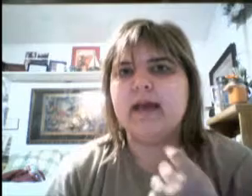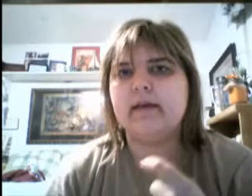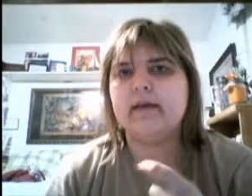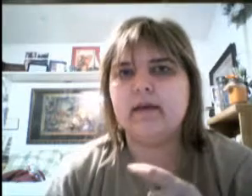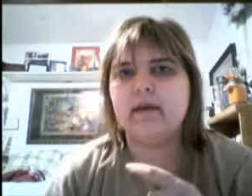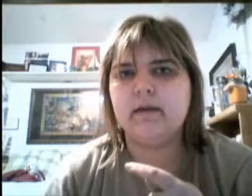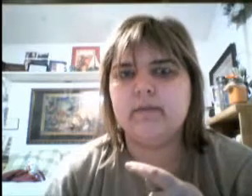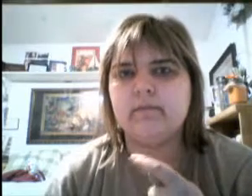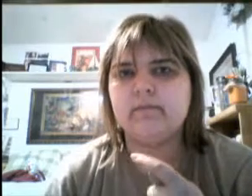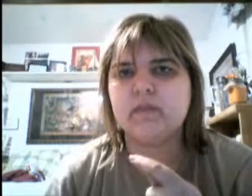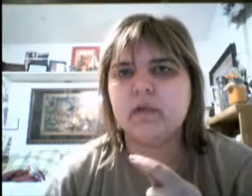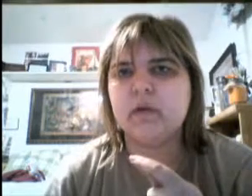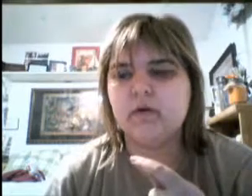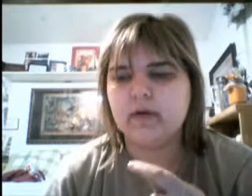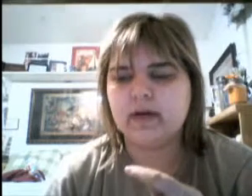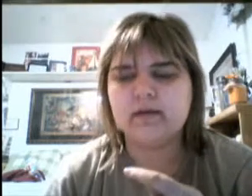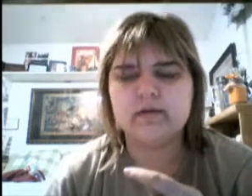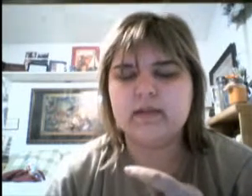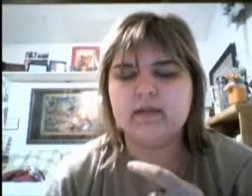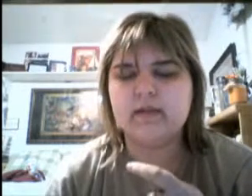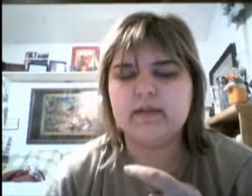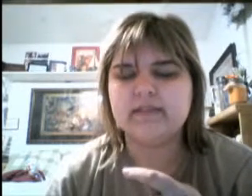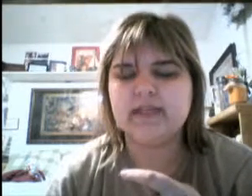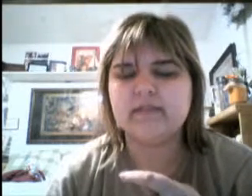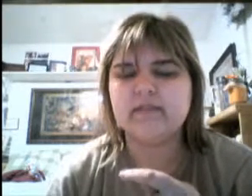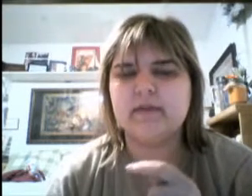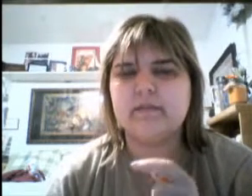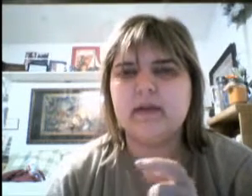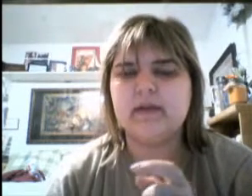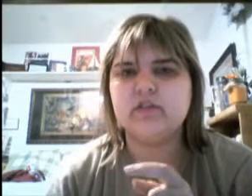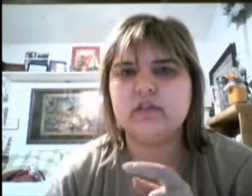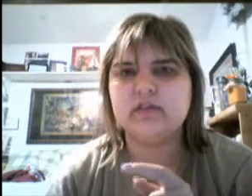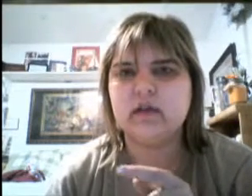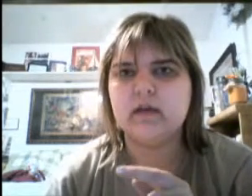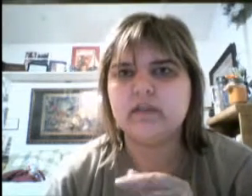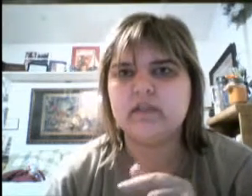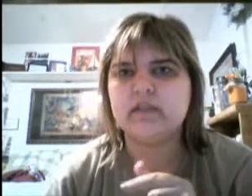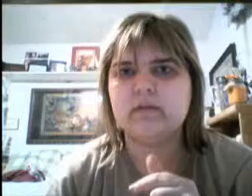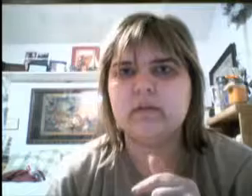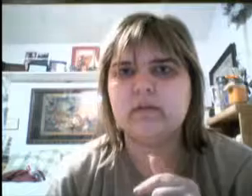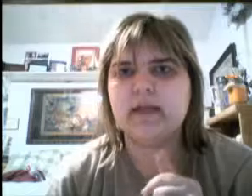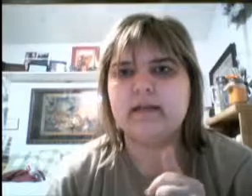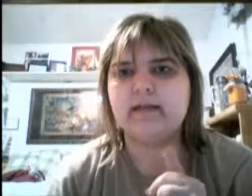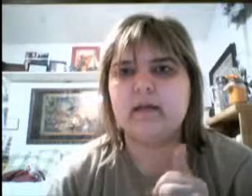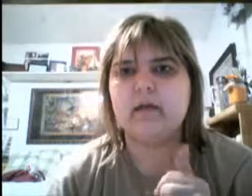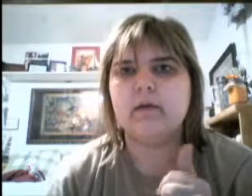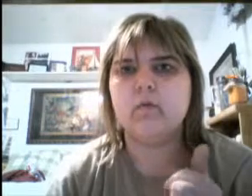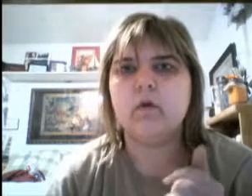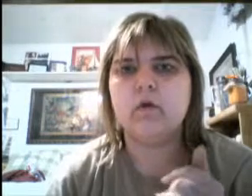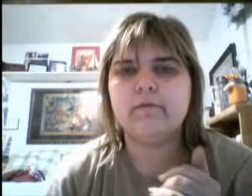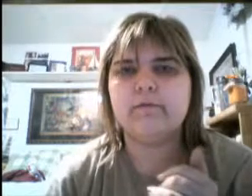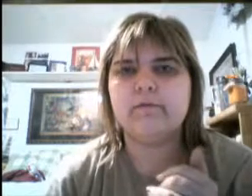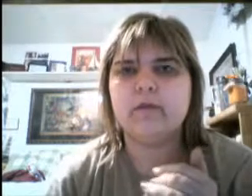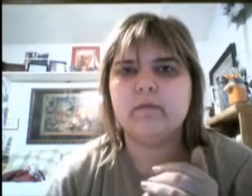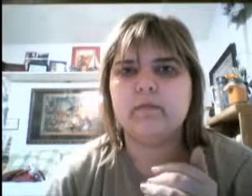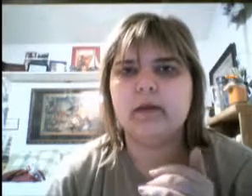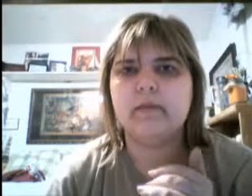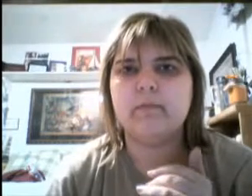had, um, oh, her name escapes me, but she's the, she's going to be playing the wolf, the, uh, the